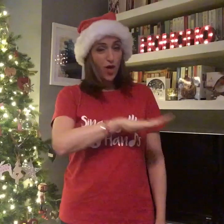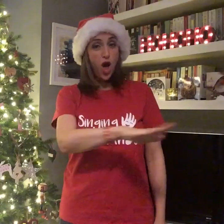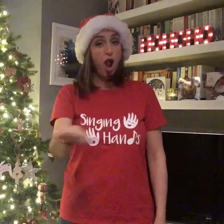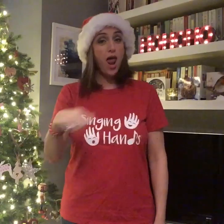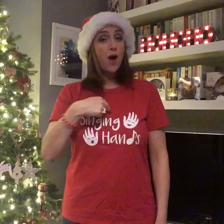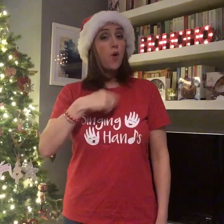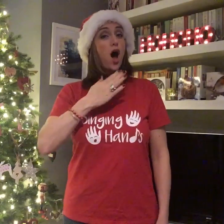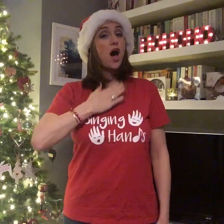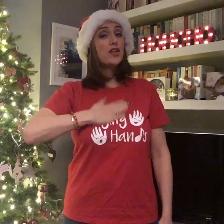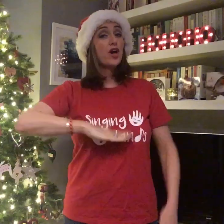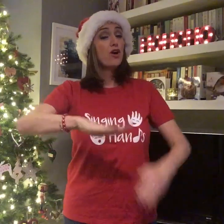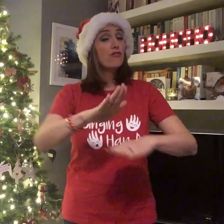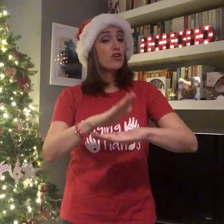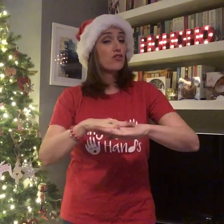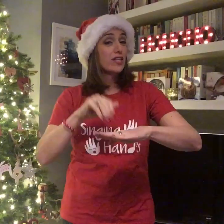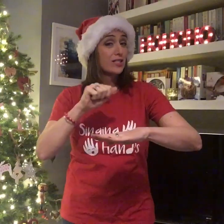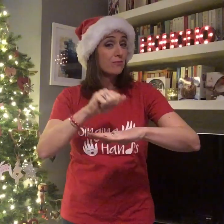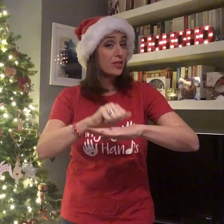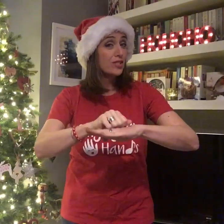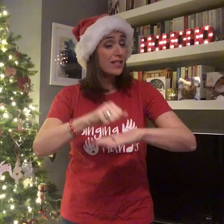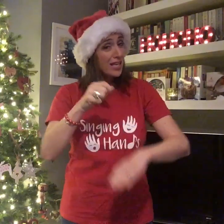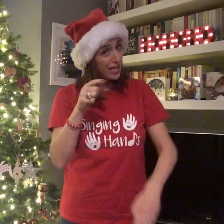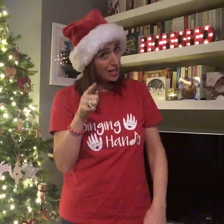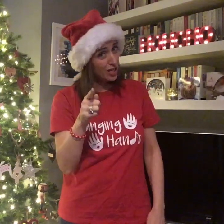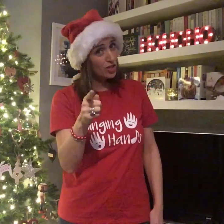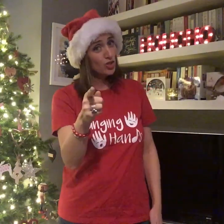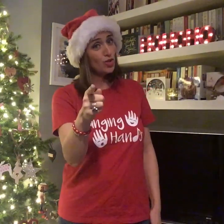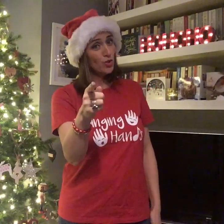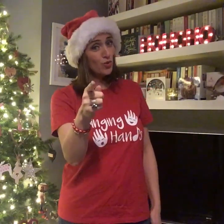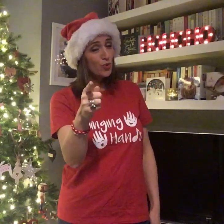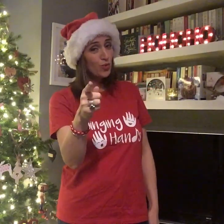that all I want for Christmas is you